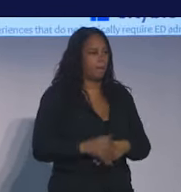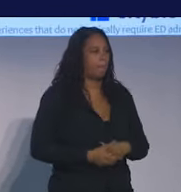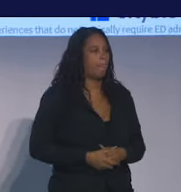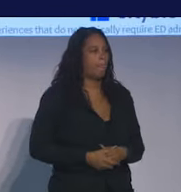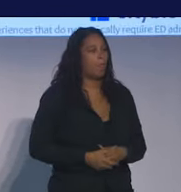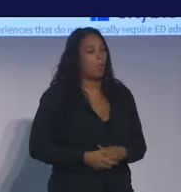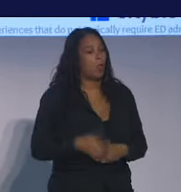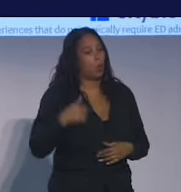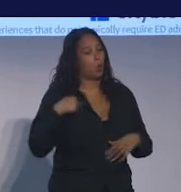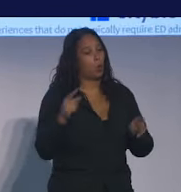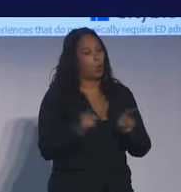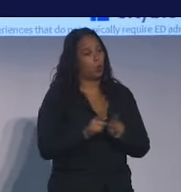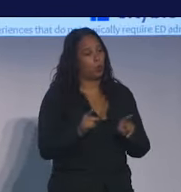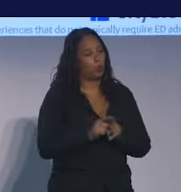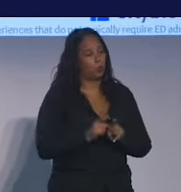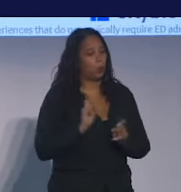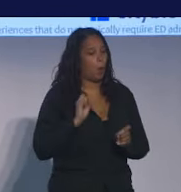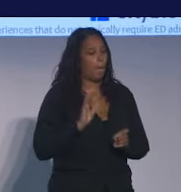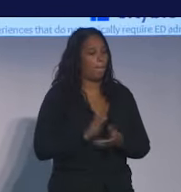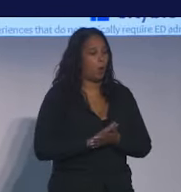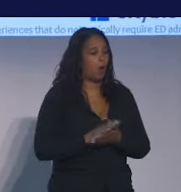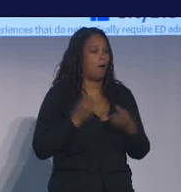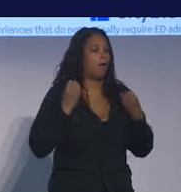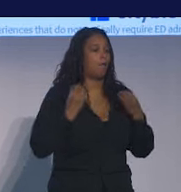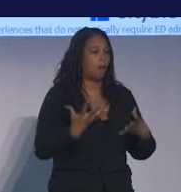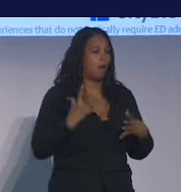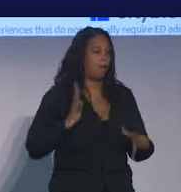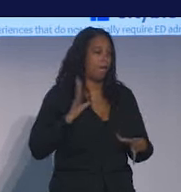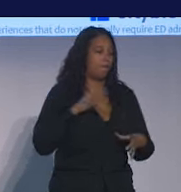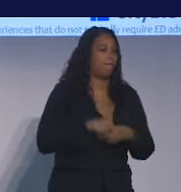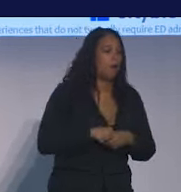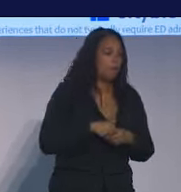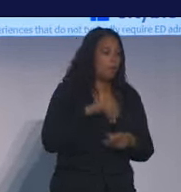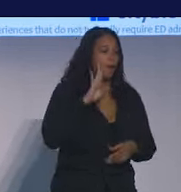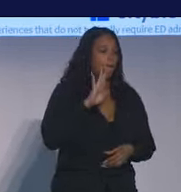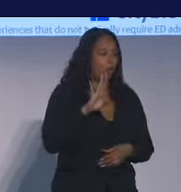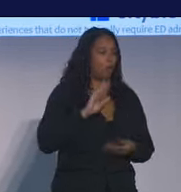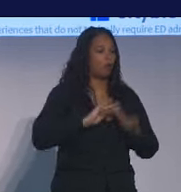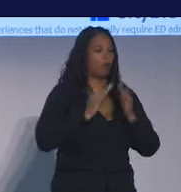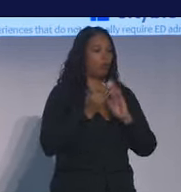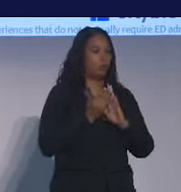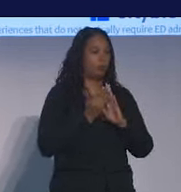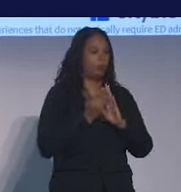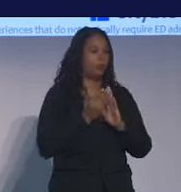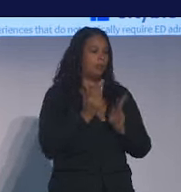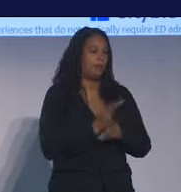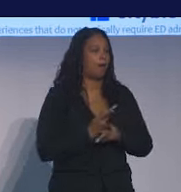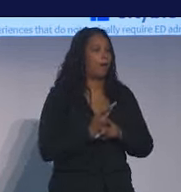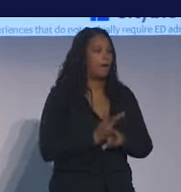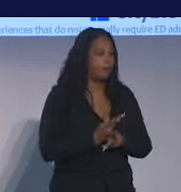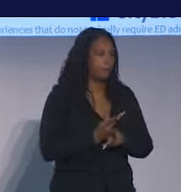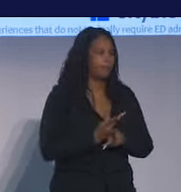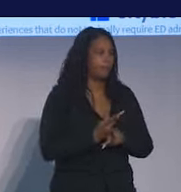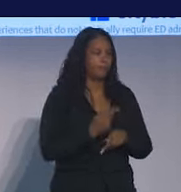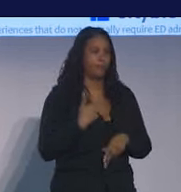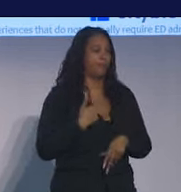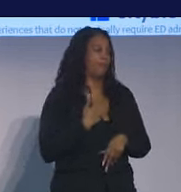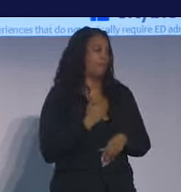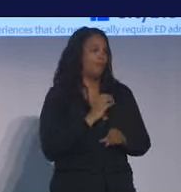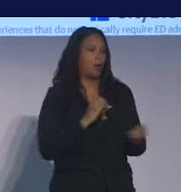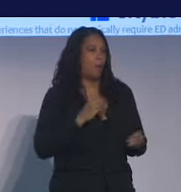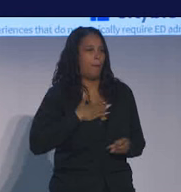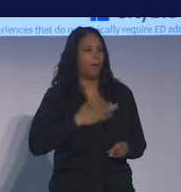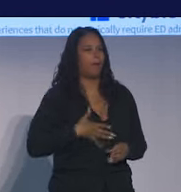We've also put a lot of investment into high acuity care. I think this is really important. No one likes to go to the emergency room,